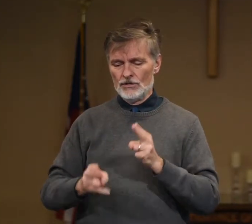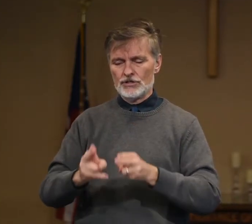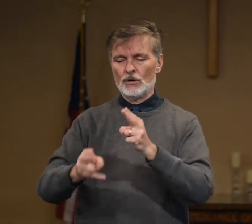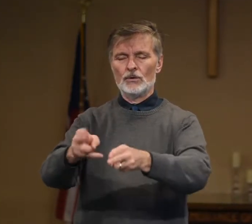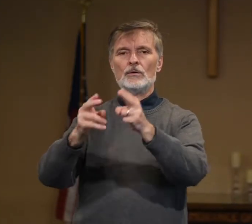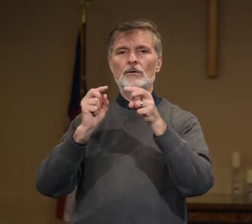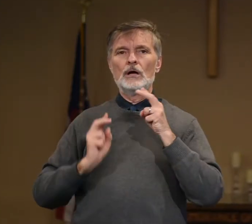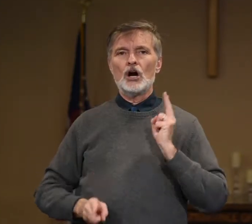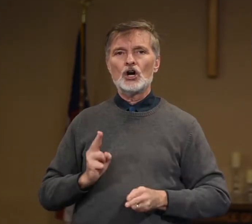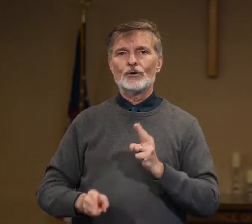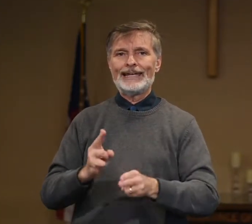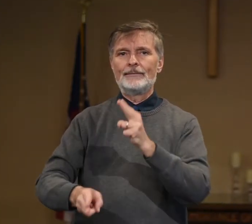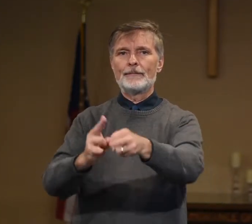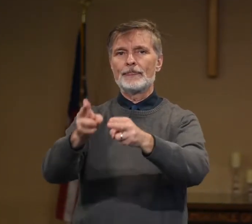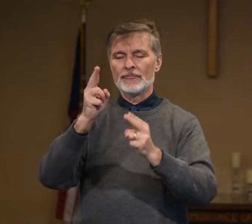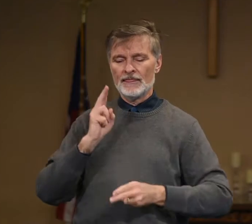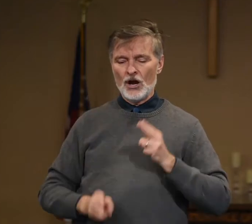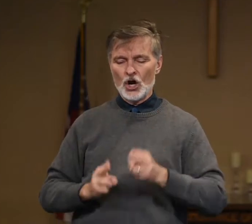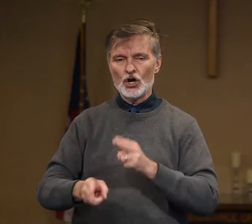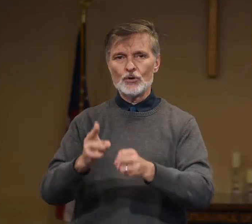So hurry. Hurry.